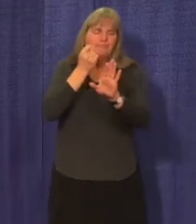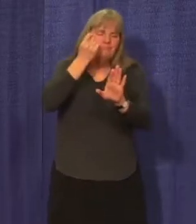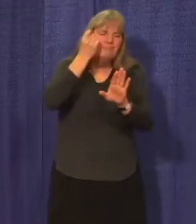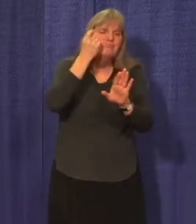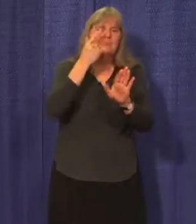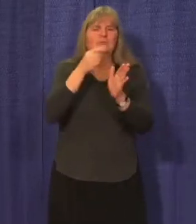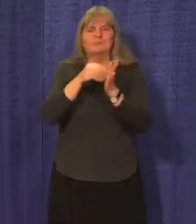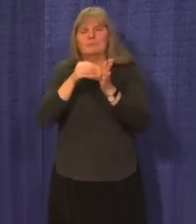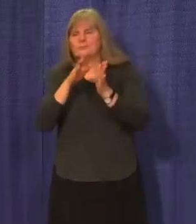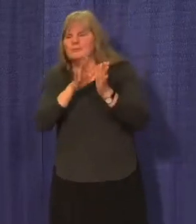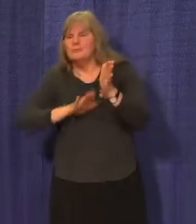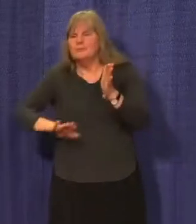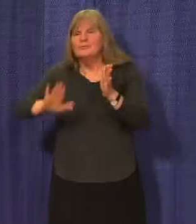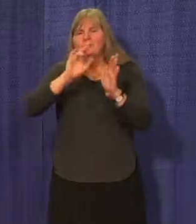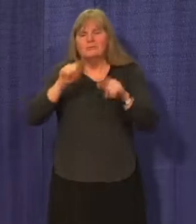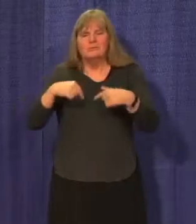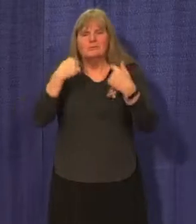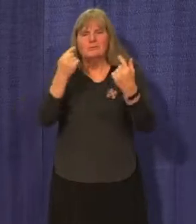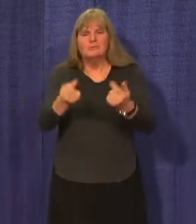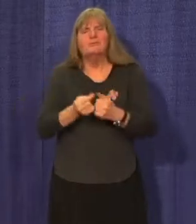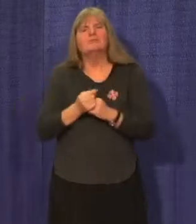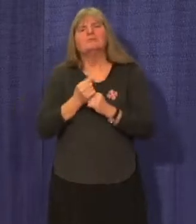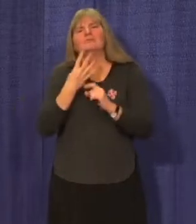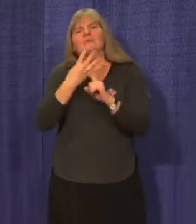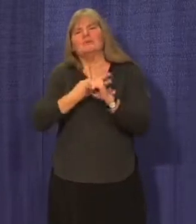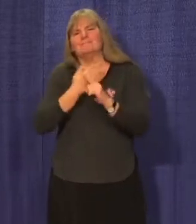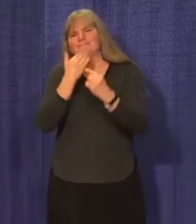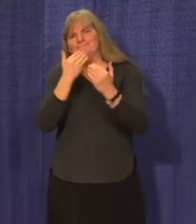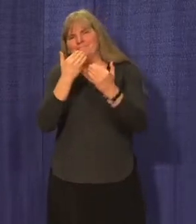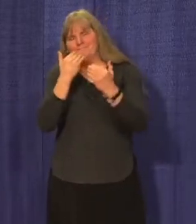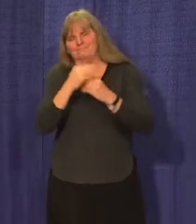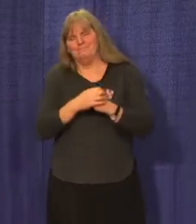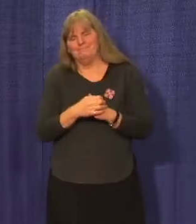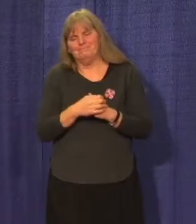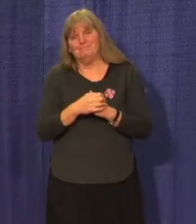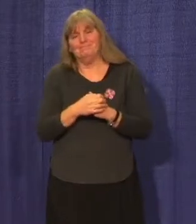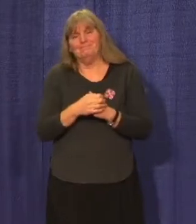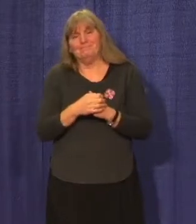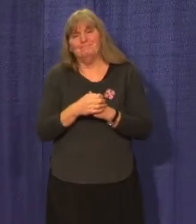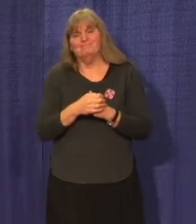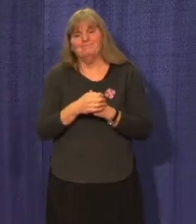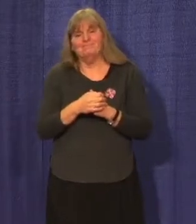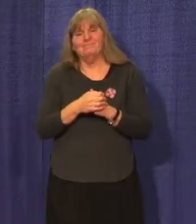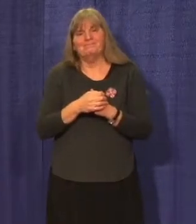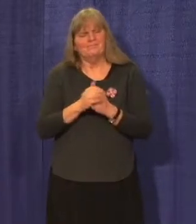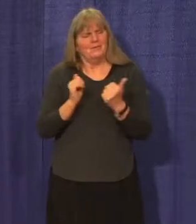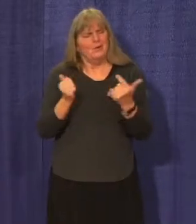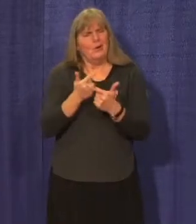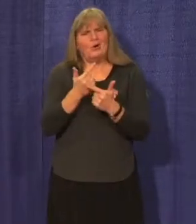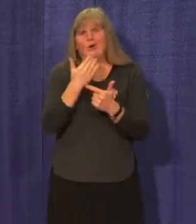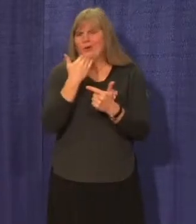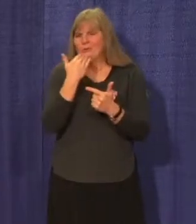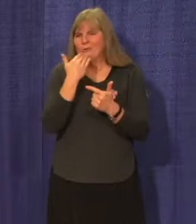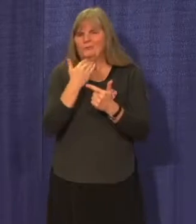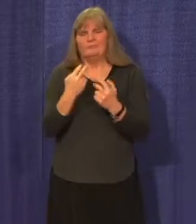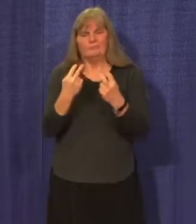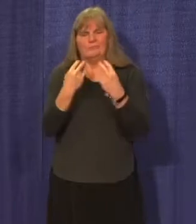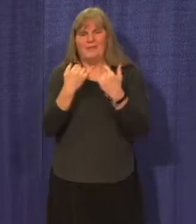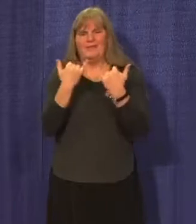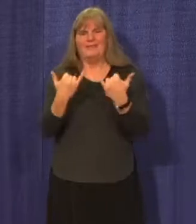the students and what they have shown over the last number of months. Thank you very much to everyone for your time today.